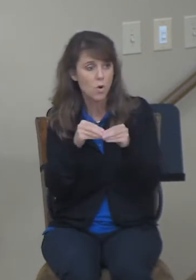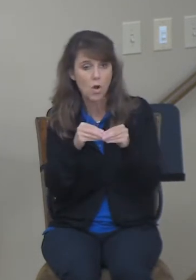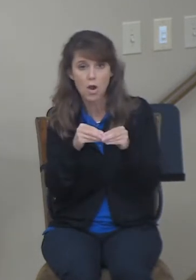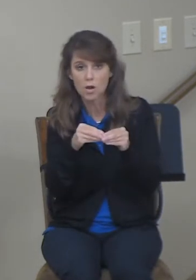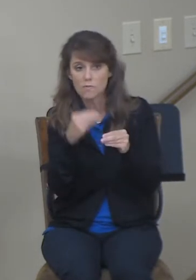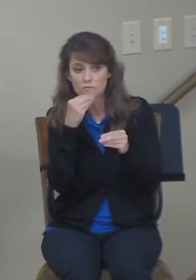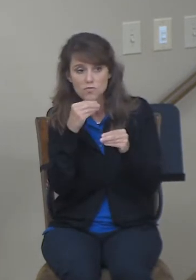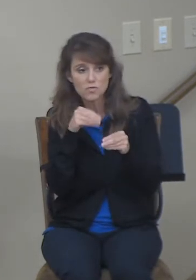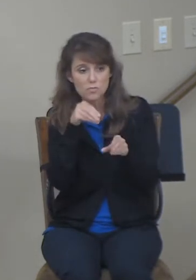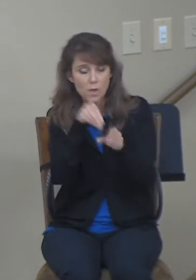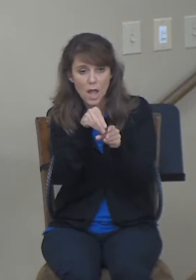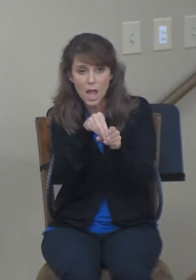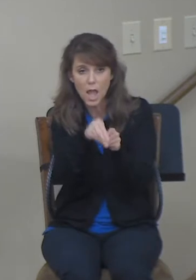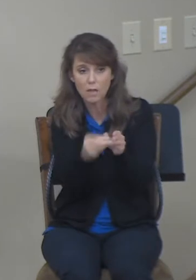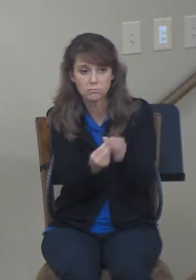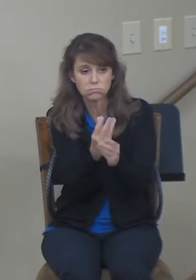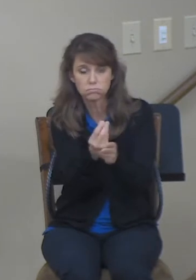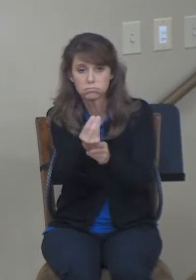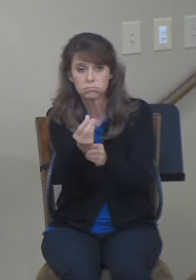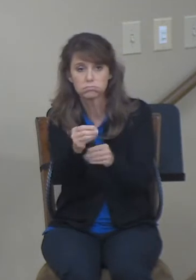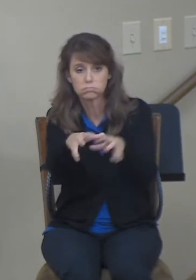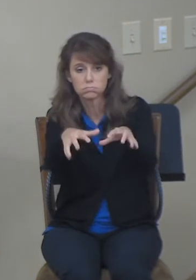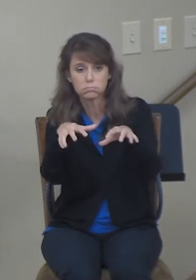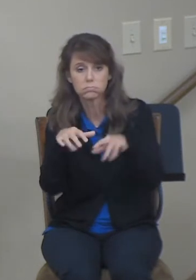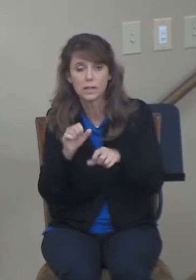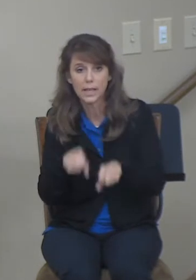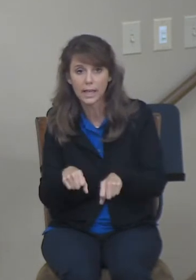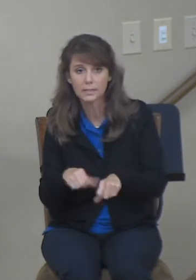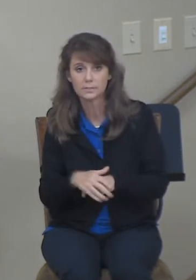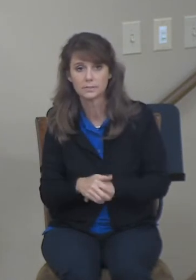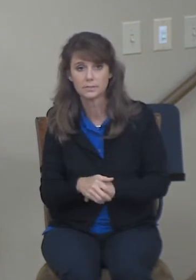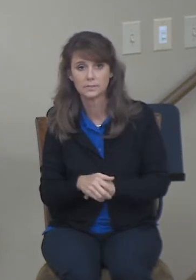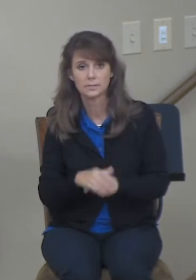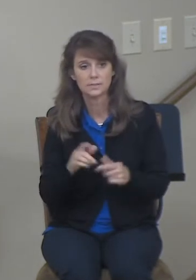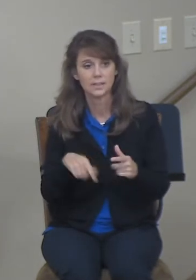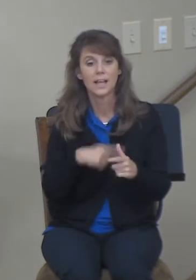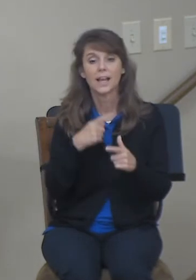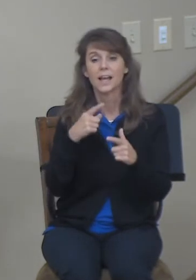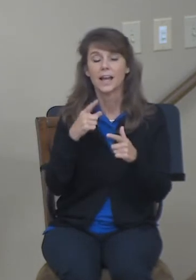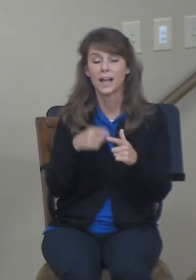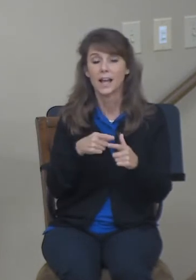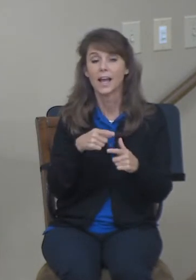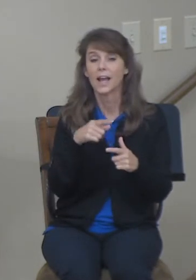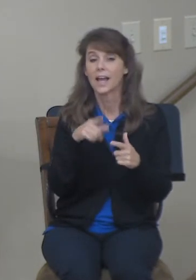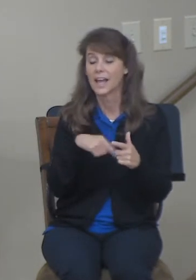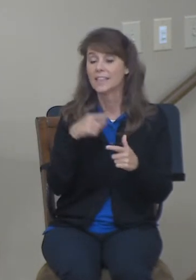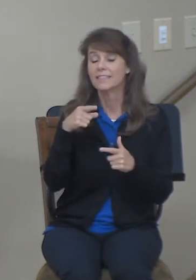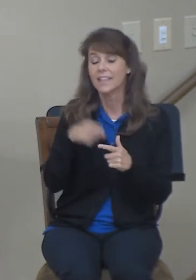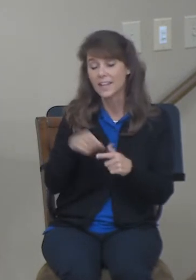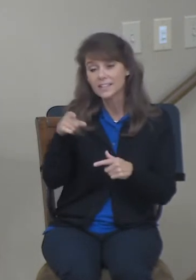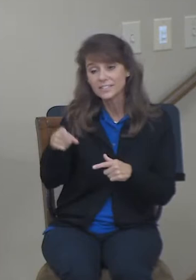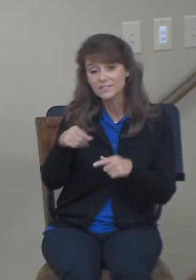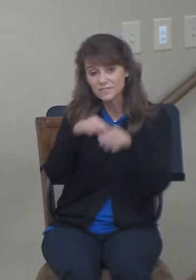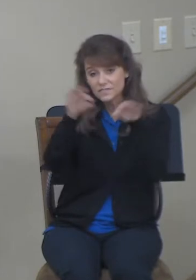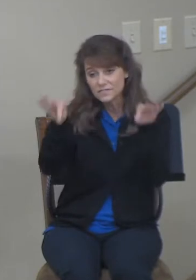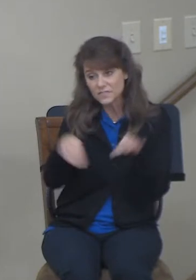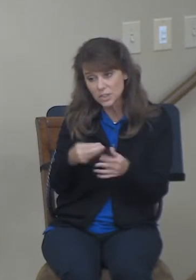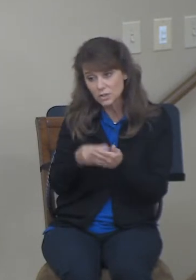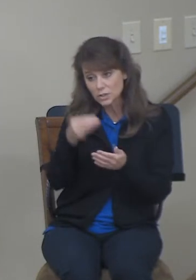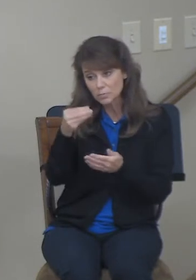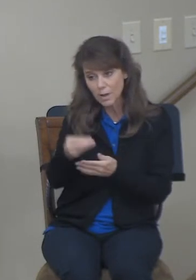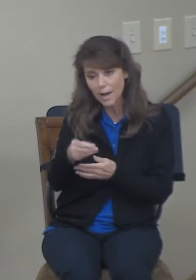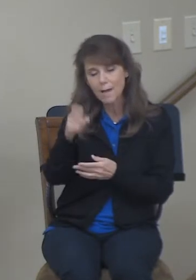going to gain a benefit for it. And then Boaz springs the clincher. But then, after you redeem the field, you also